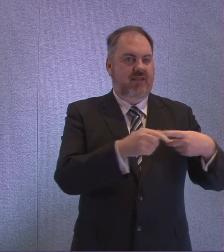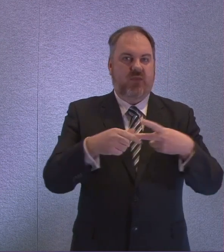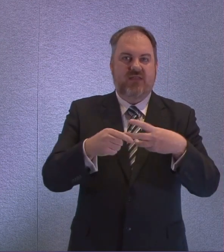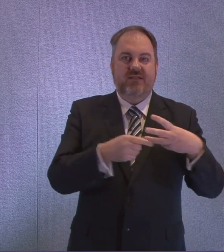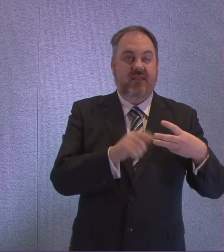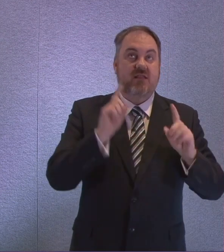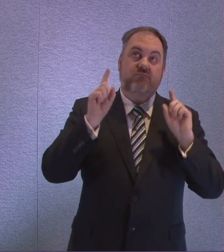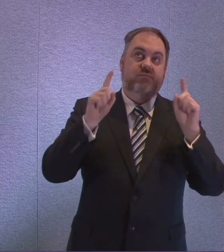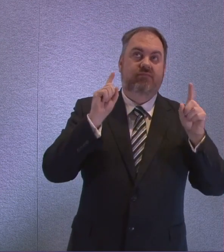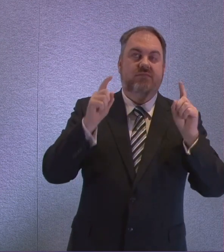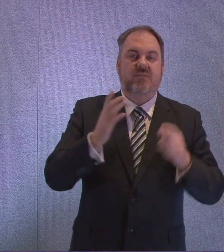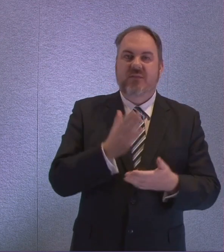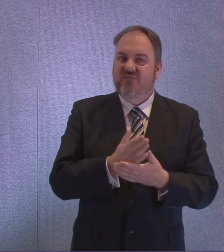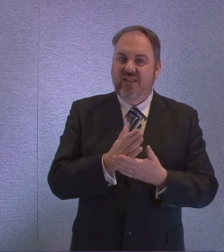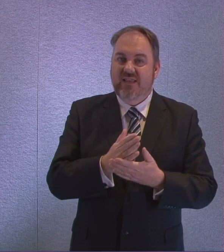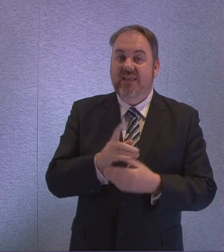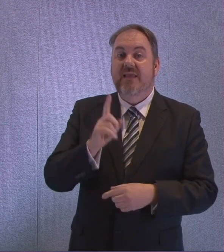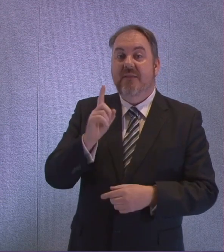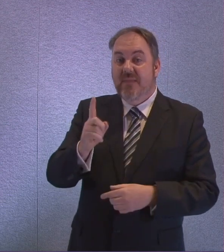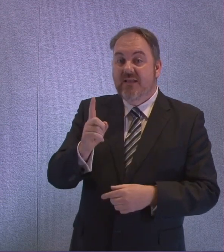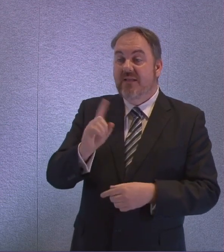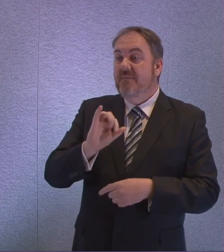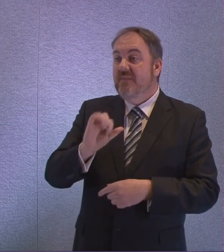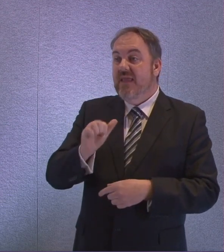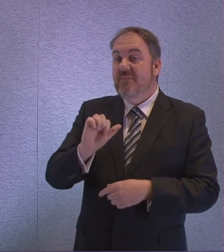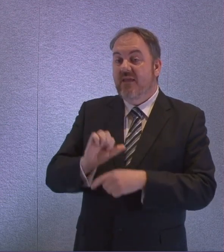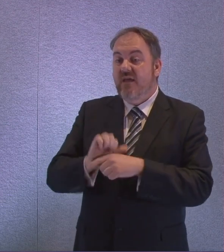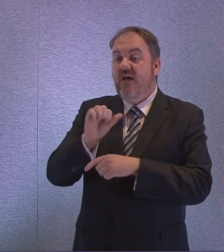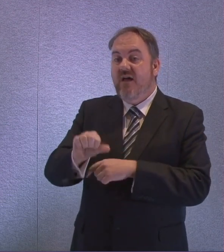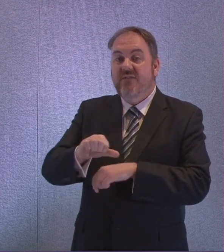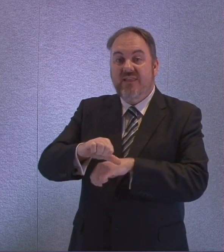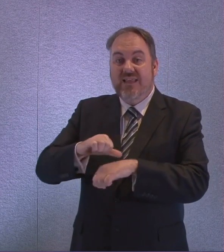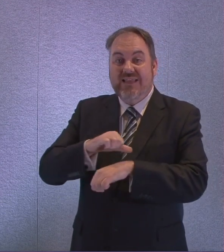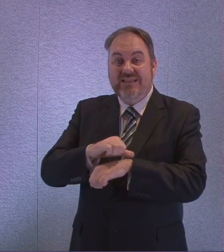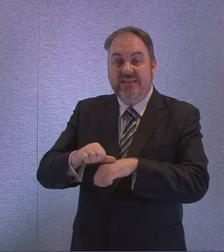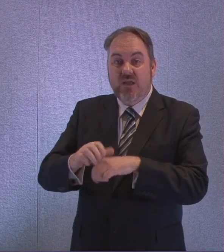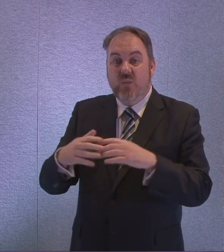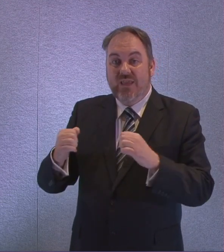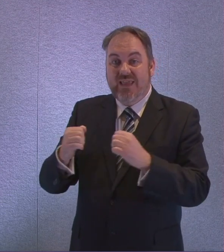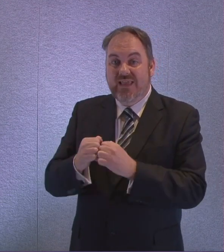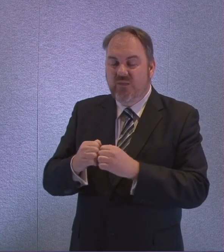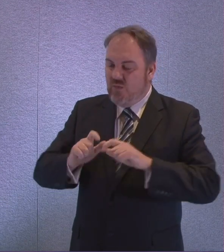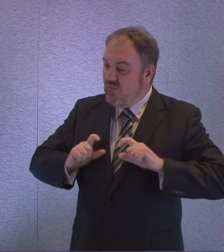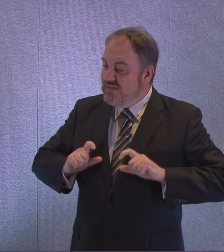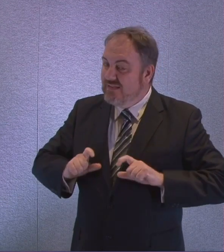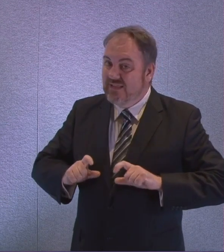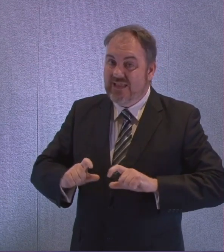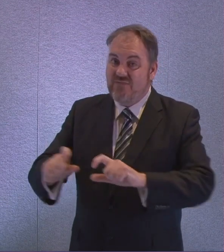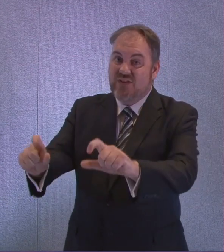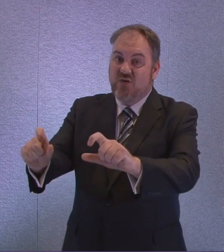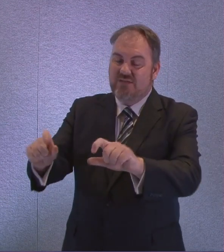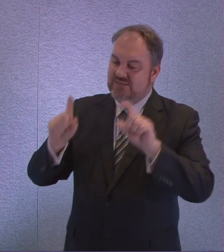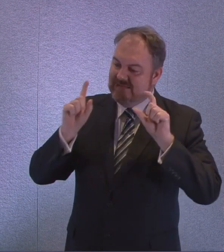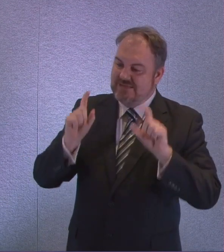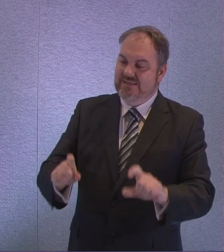these measures being lifted after the Easter weekend. COBRA is likely to meet again, I think, later next week. I would certainly